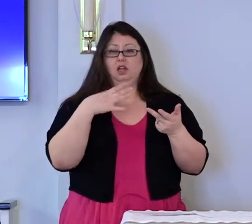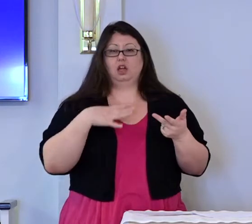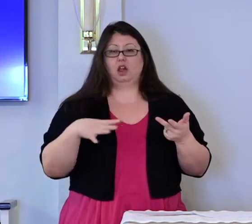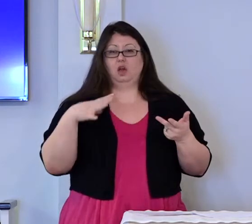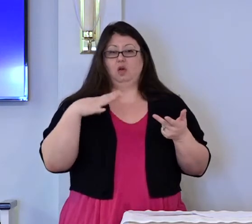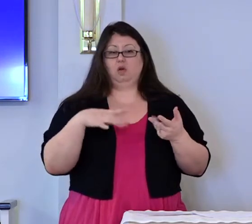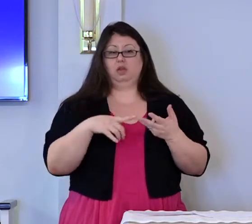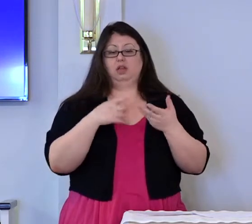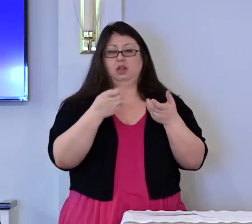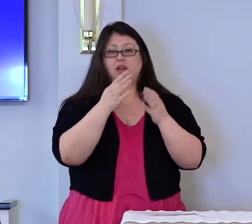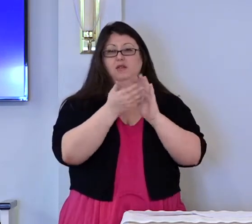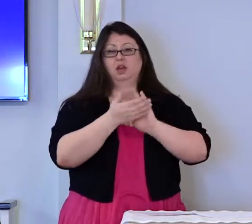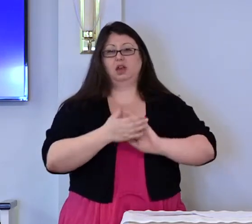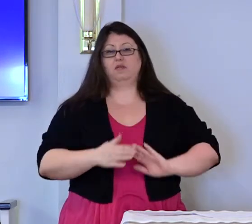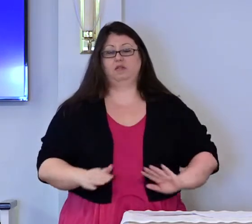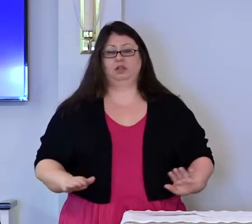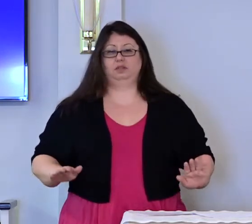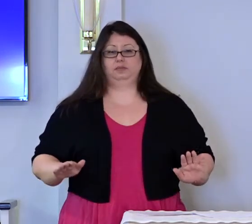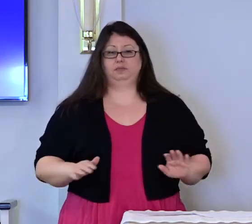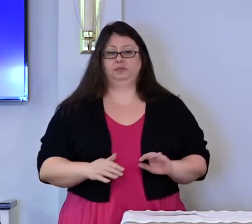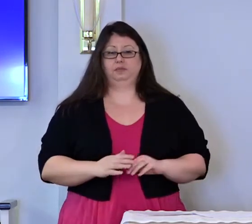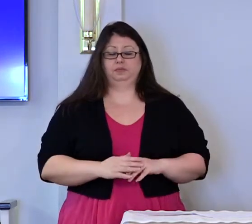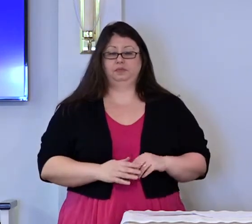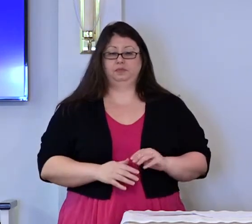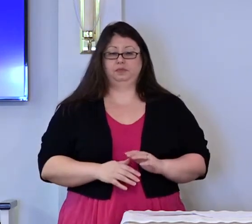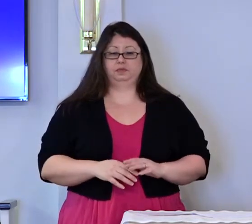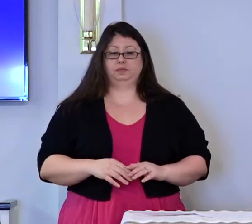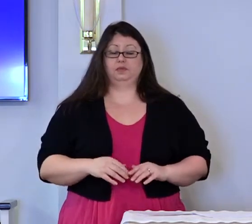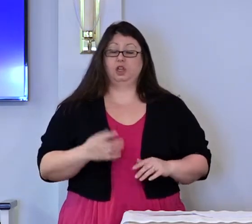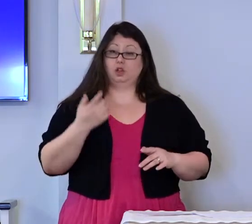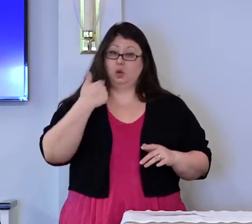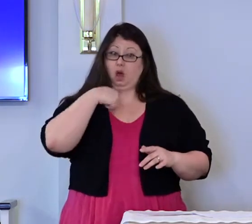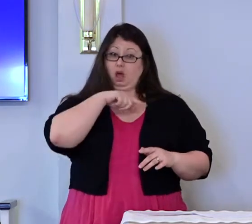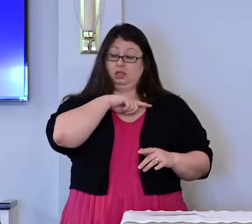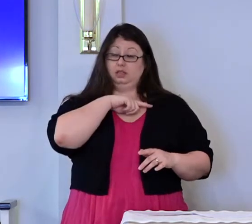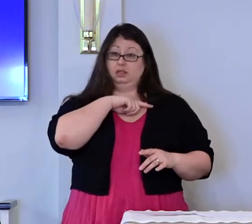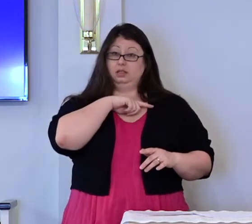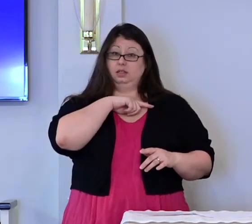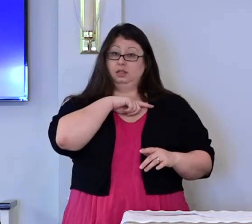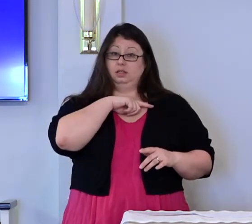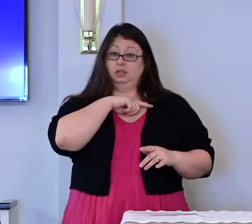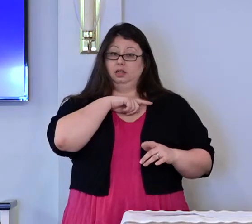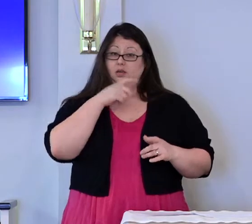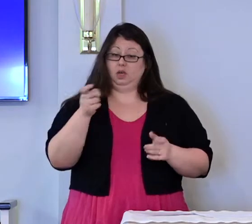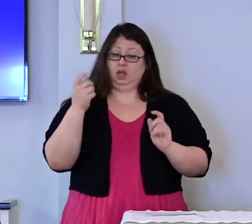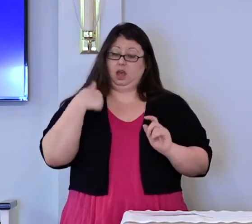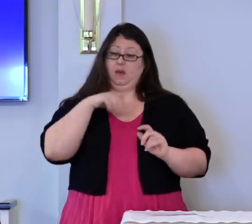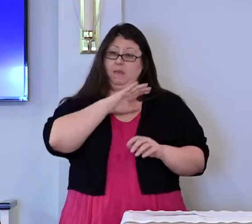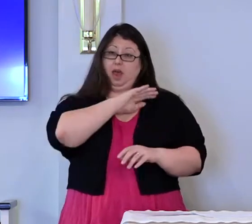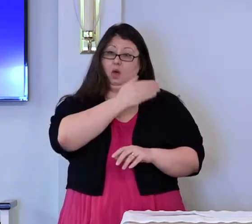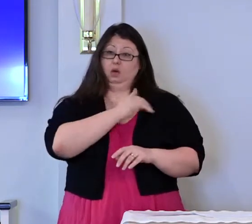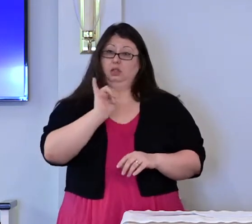to comfort. and to us is given power.